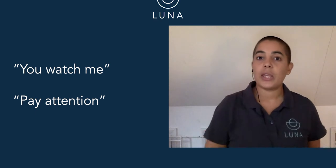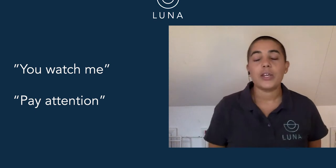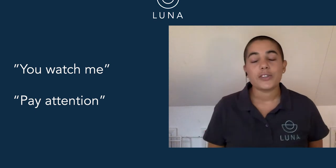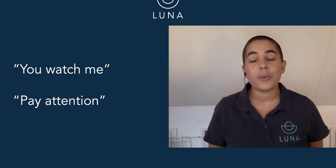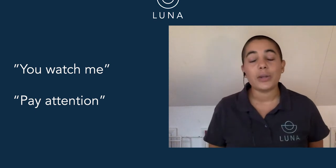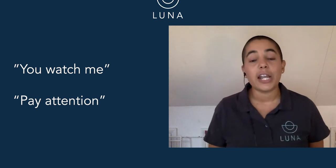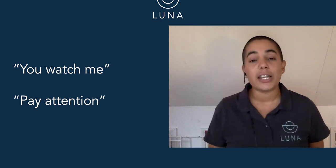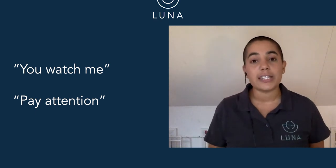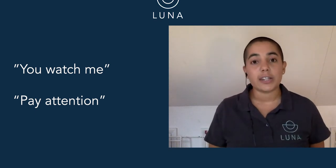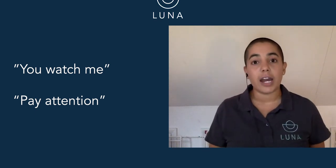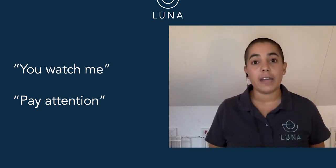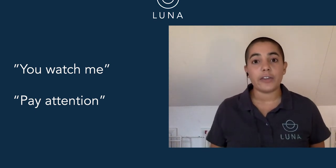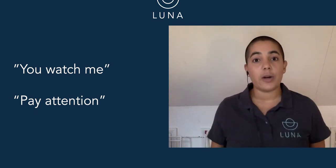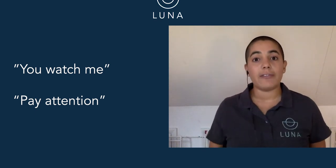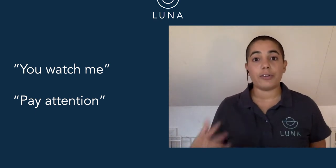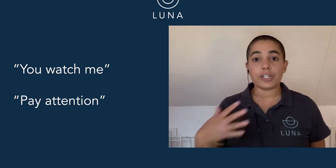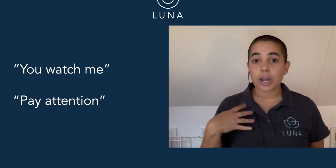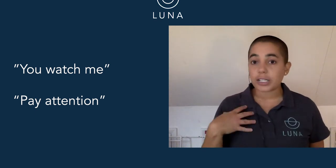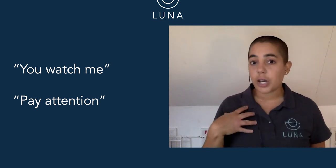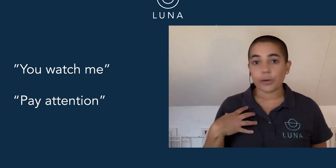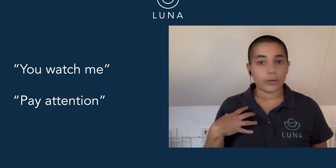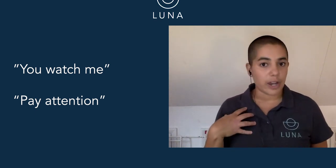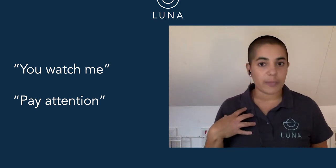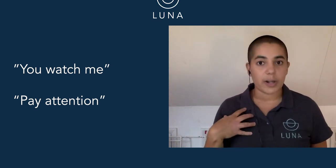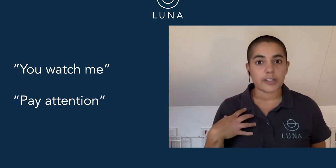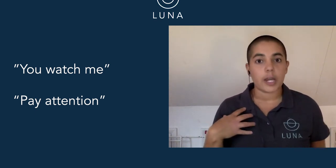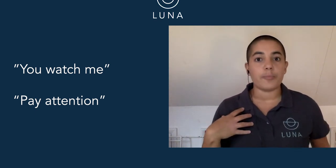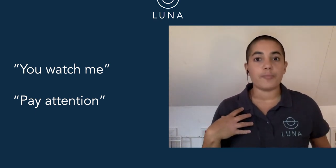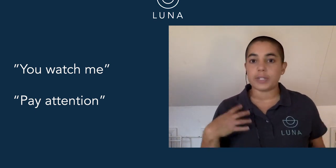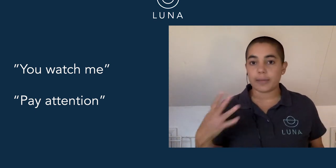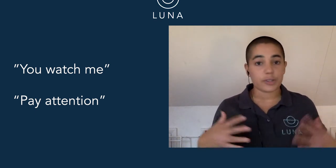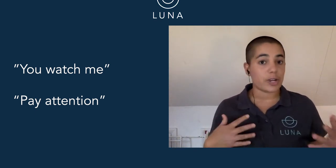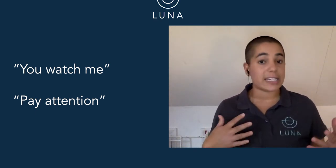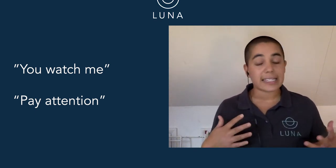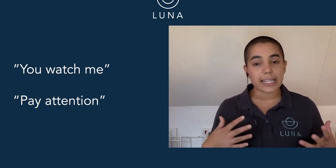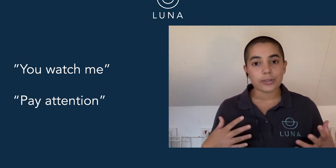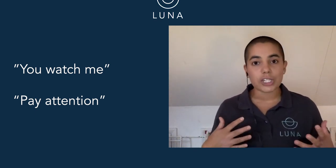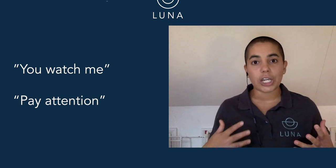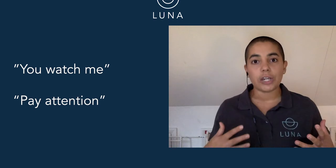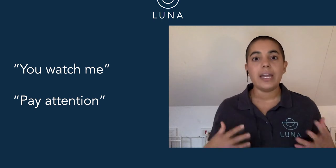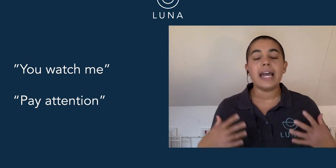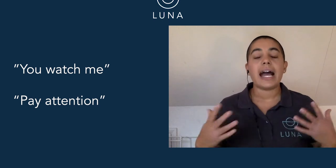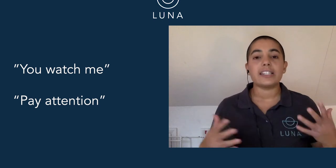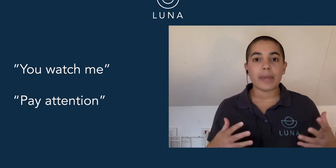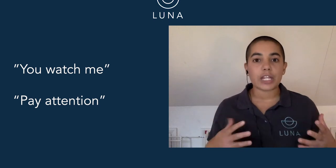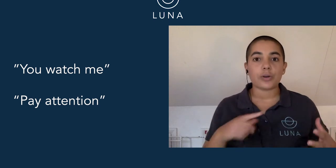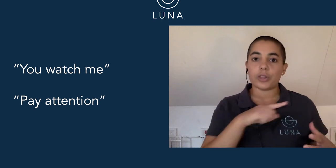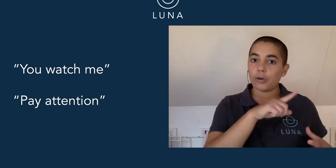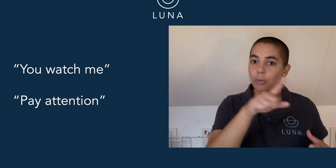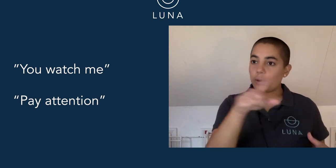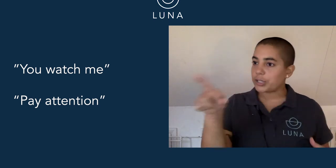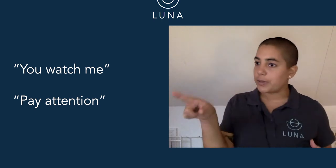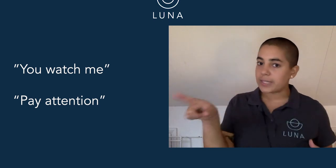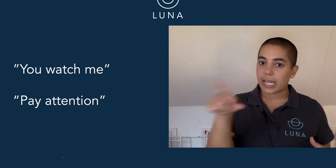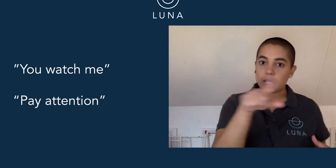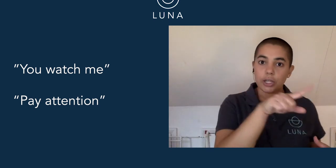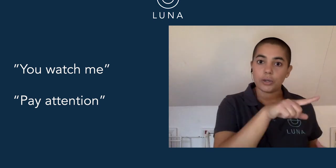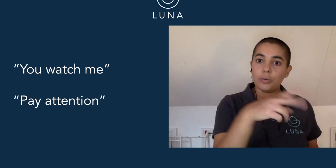So when you're learning to dive, you'll have your instructor or your dive master demonstrating skills to you. And to make sure that you're all watching, they'll say, you